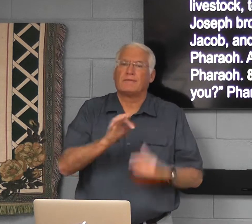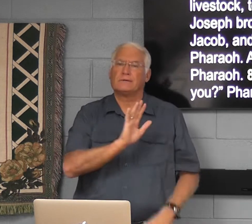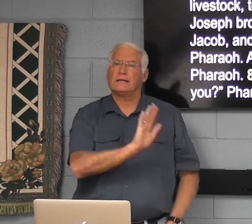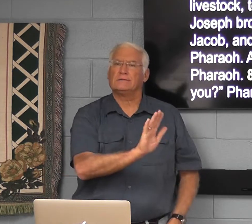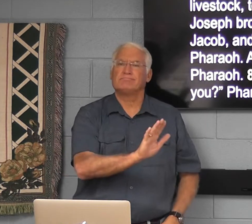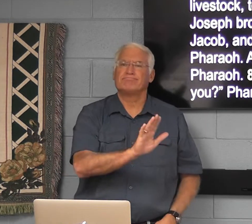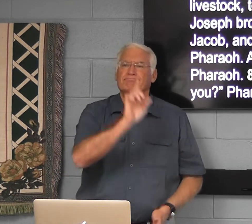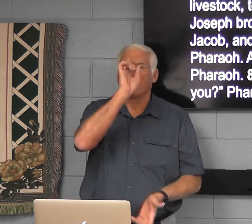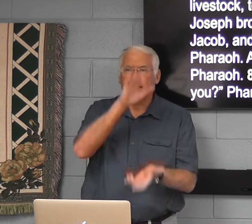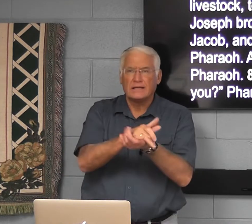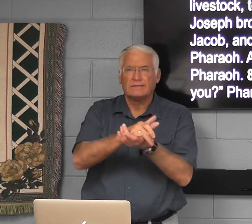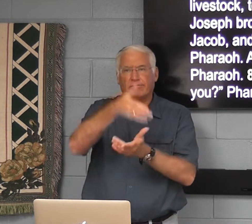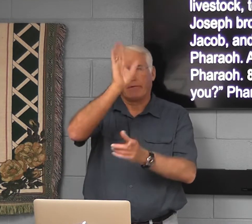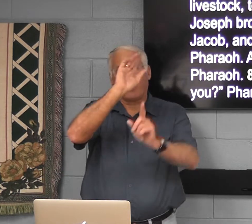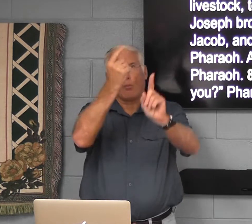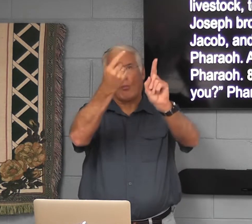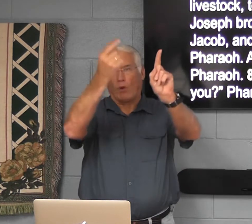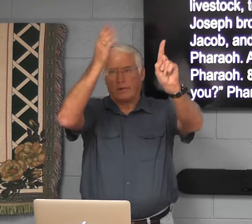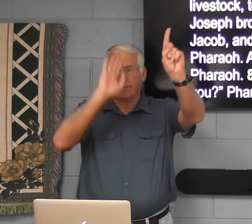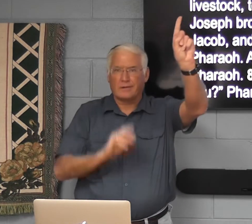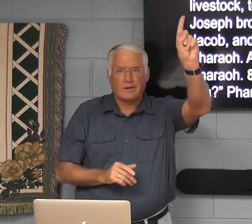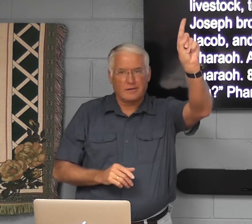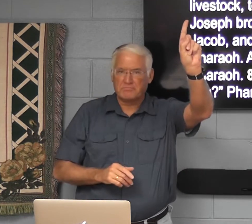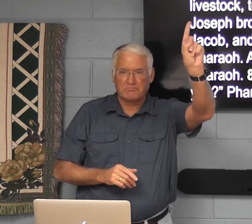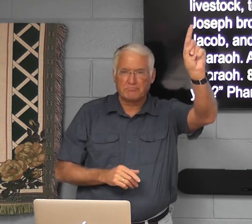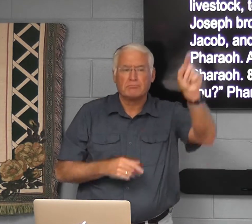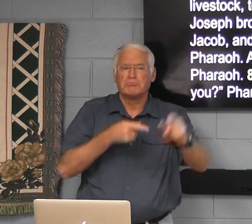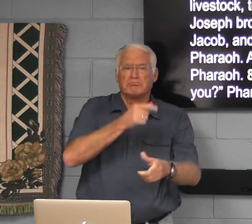Jacob was not ashamed of his belief in one God.